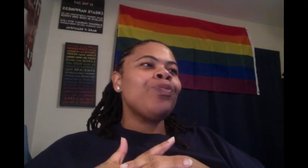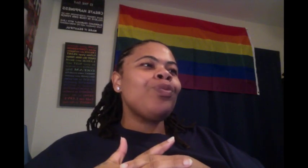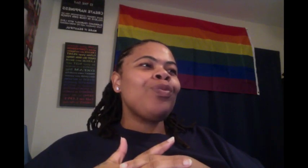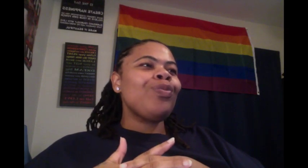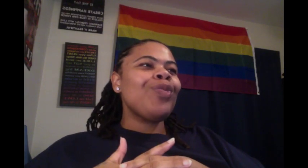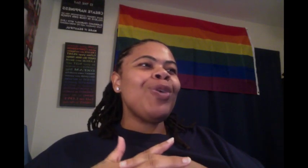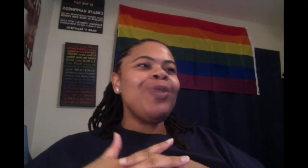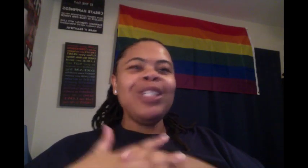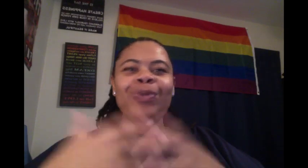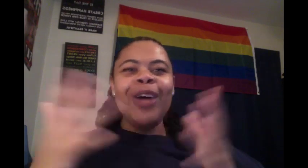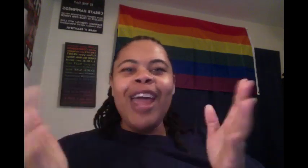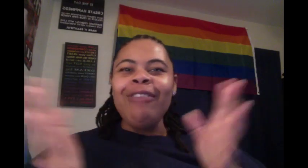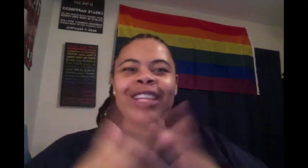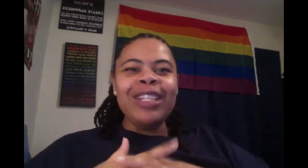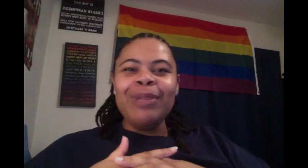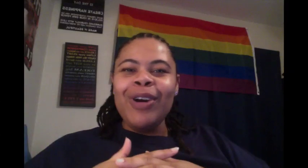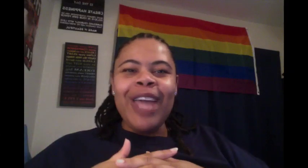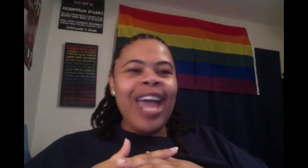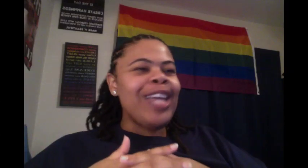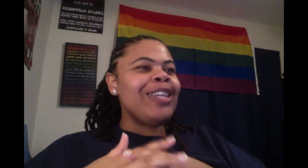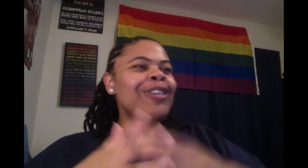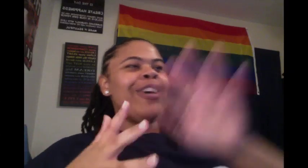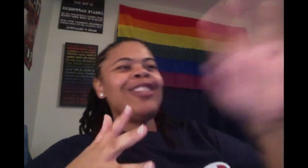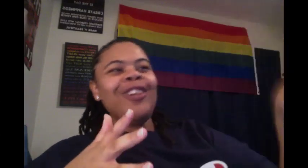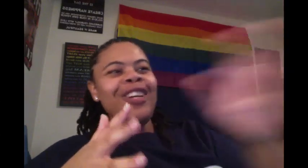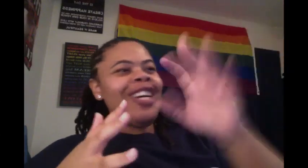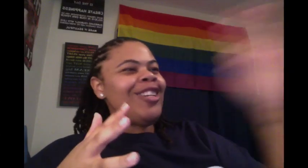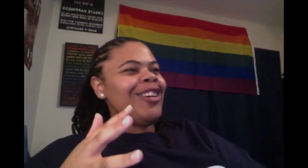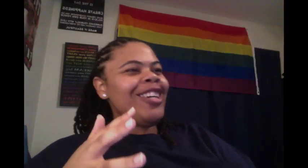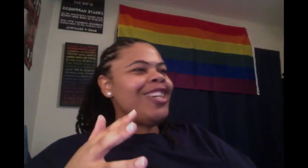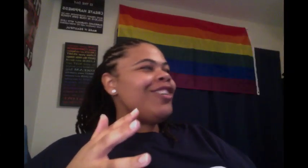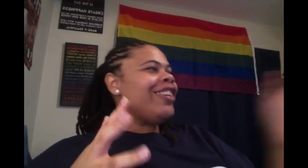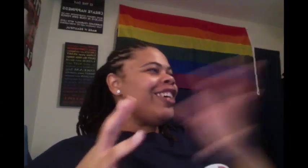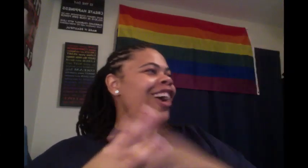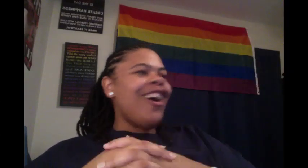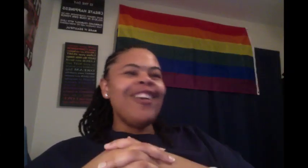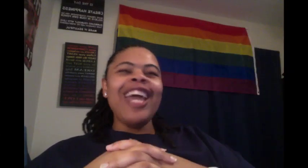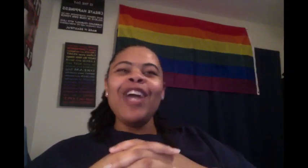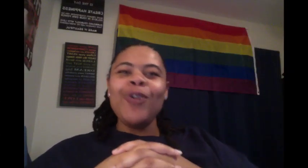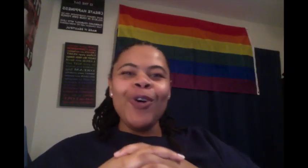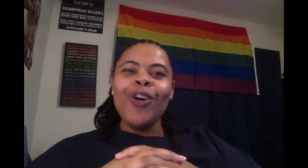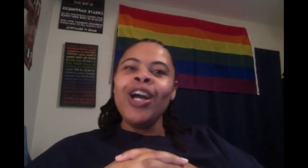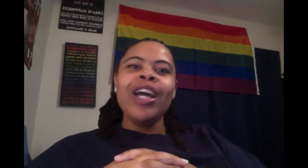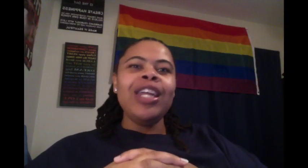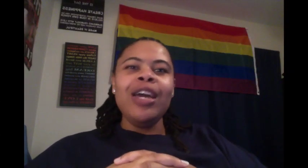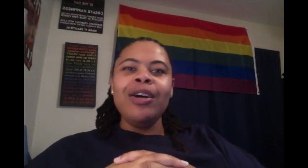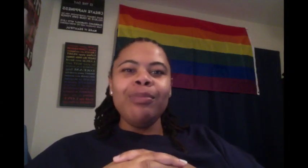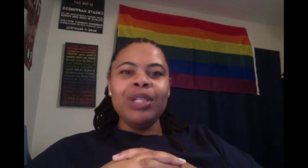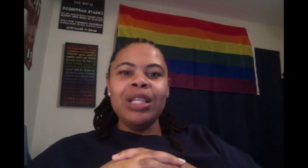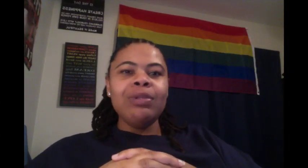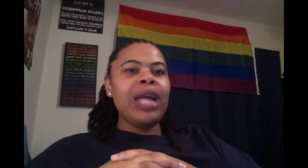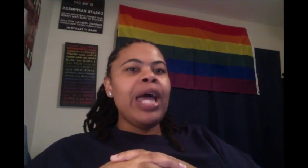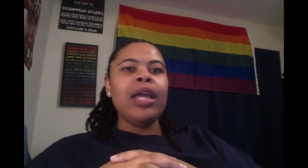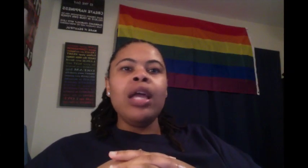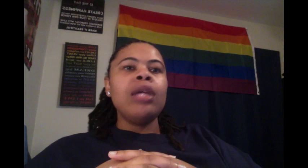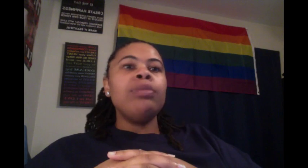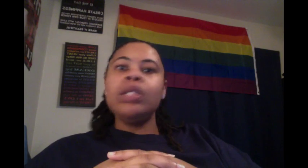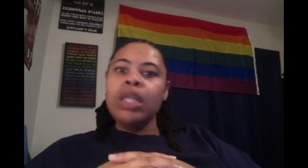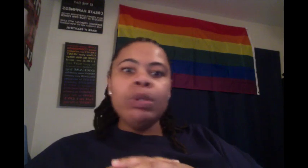we just want everything to be okay. You know, you're good. You're good. You're good. Oh, okay, cool. And now, Priscilla was like, Priscilla was the